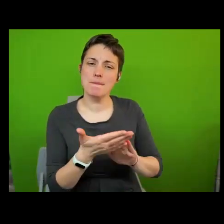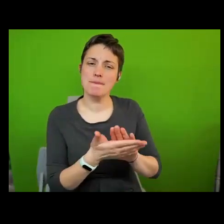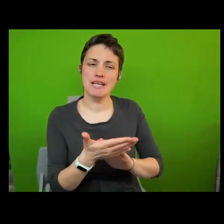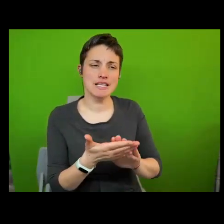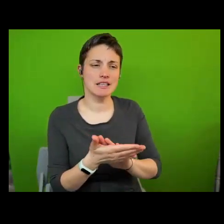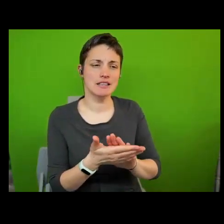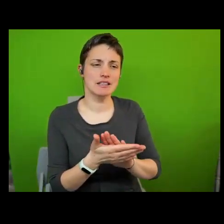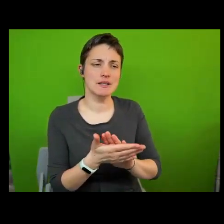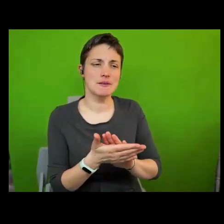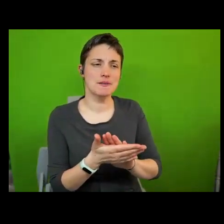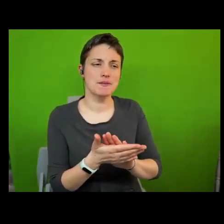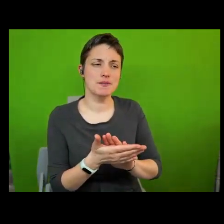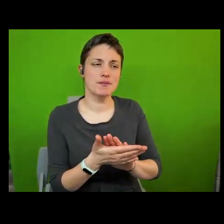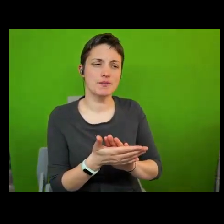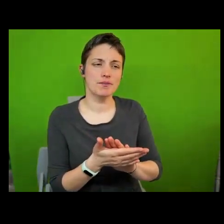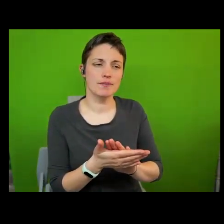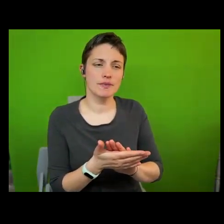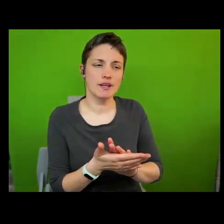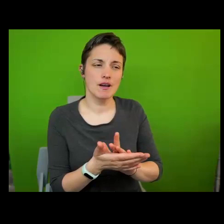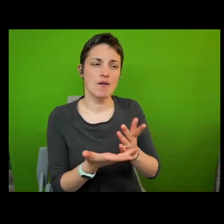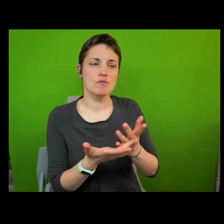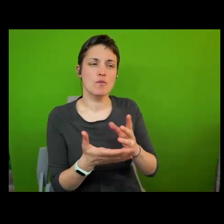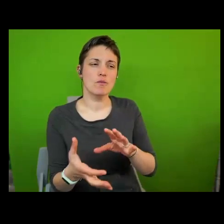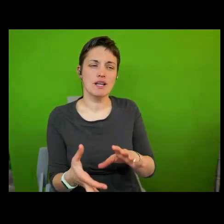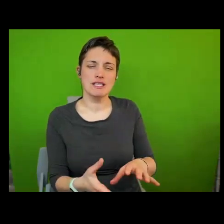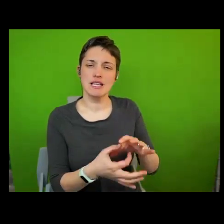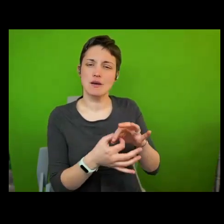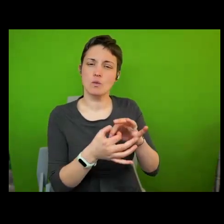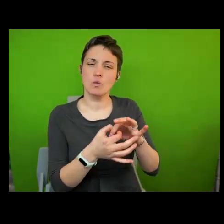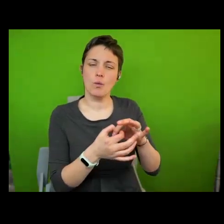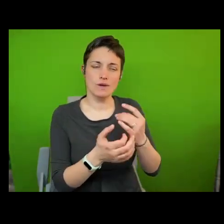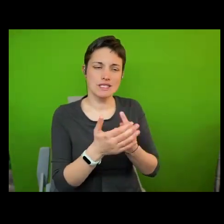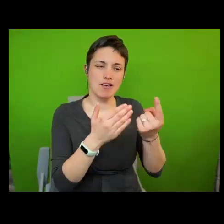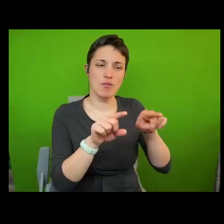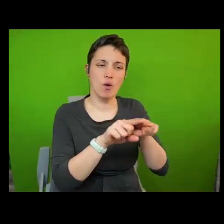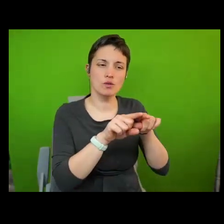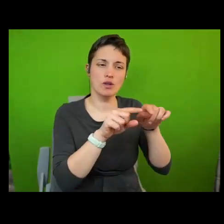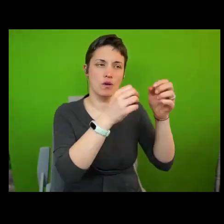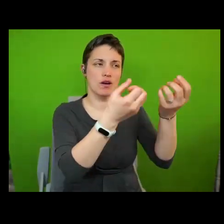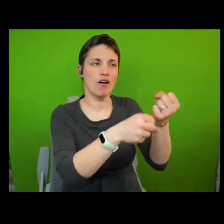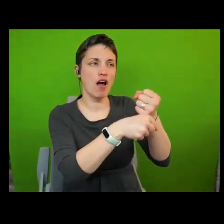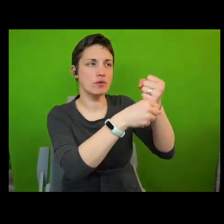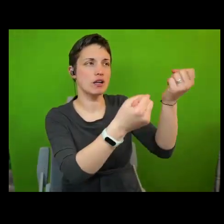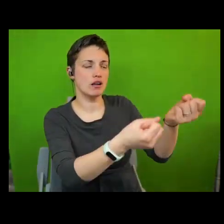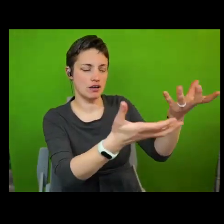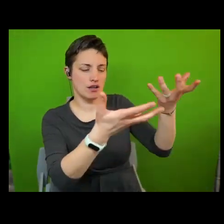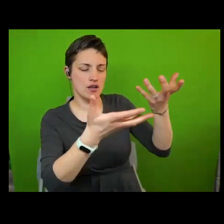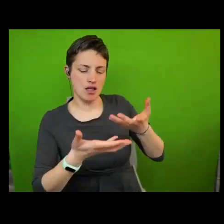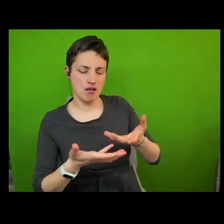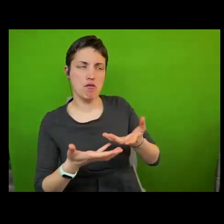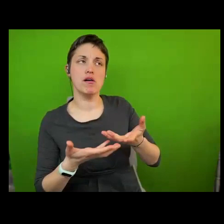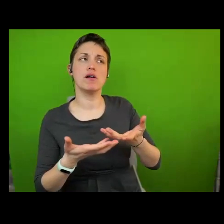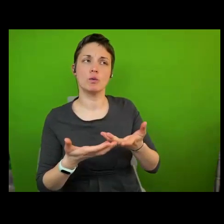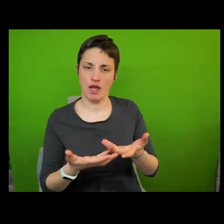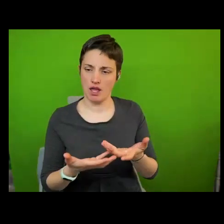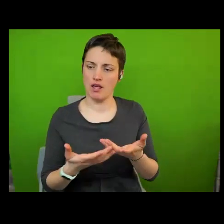relative relativity in some way but subsidiarity as the better way to accommodate differences